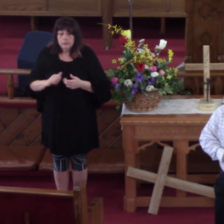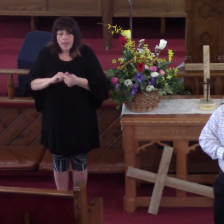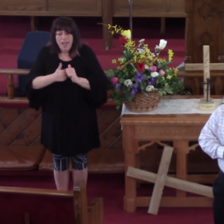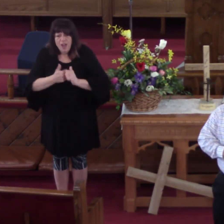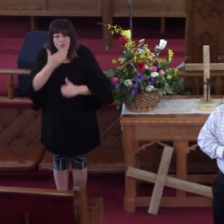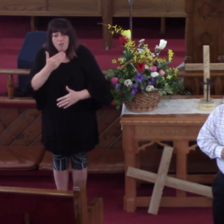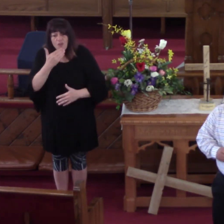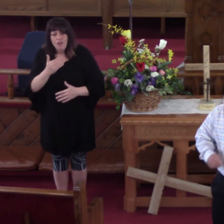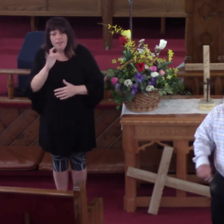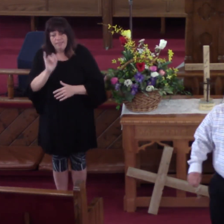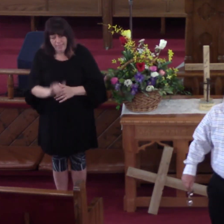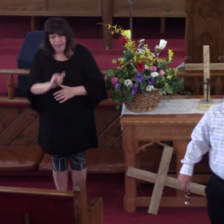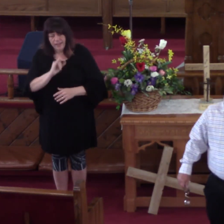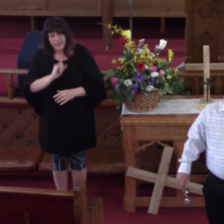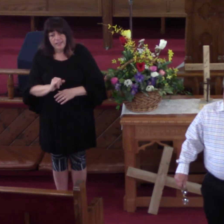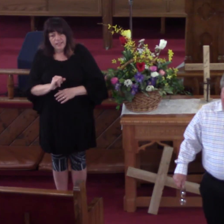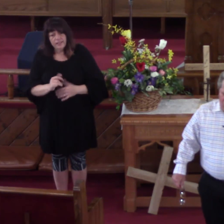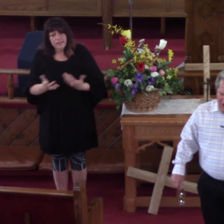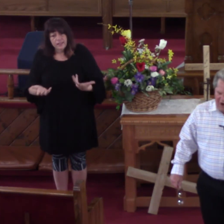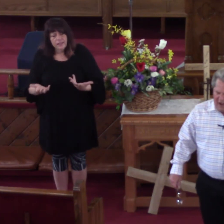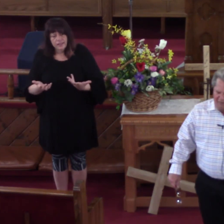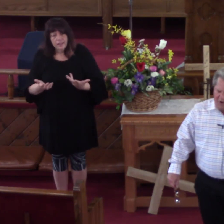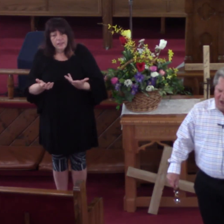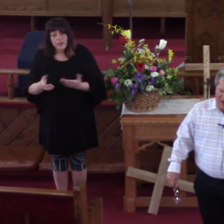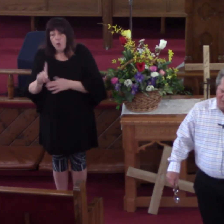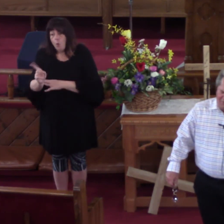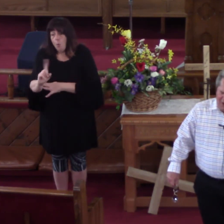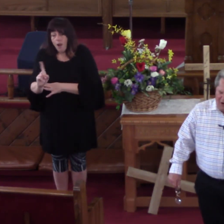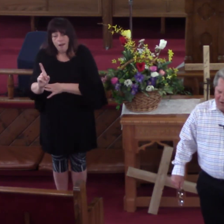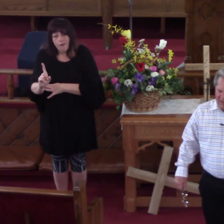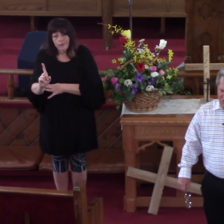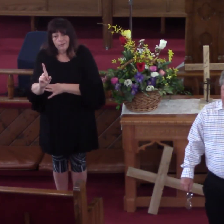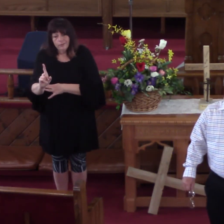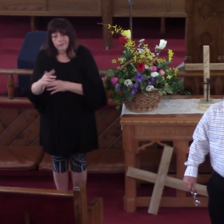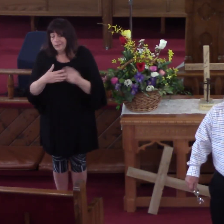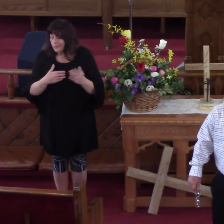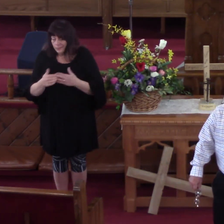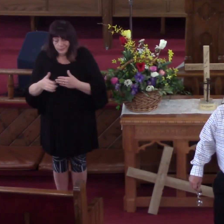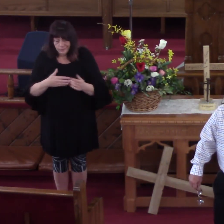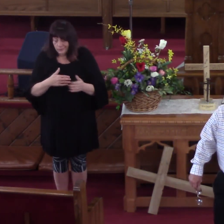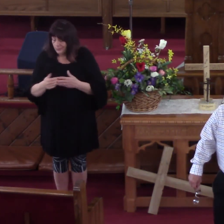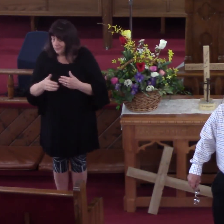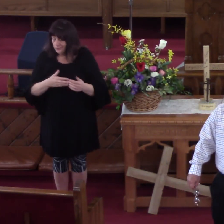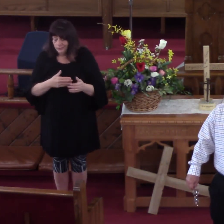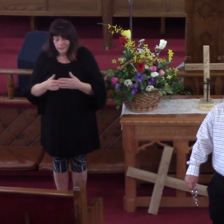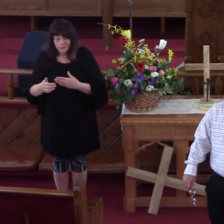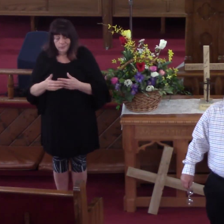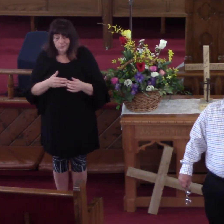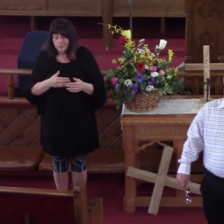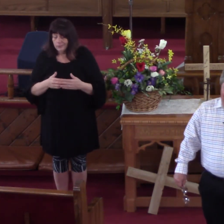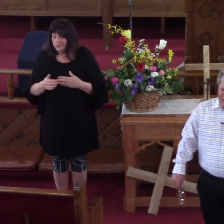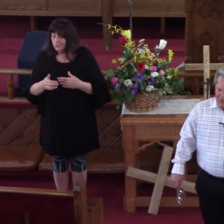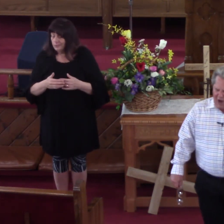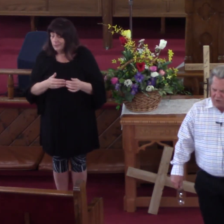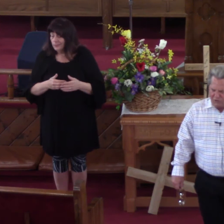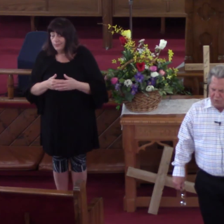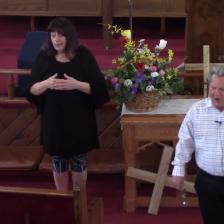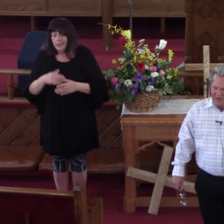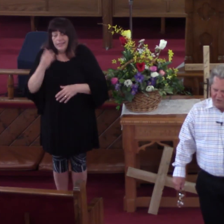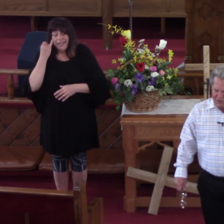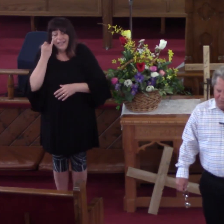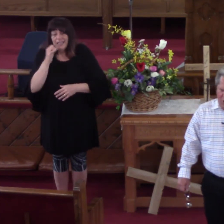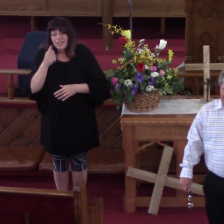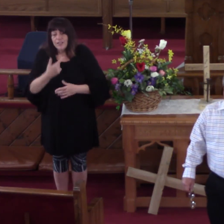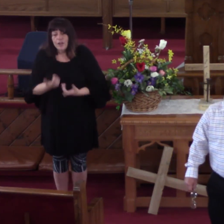That It Is My Friend To Know That Wherever There Is One My Friend That Is There